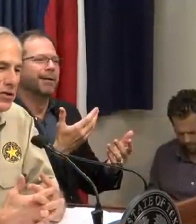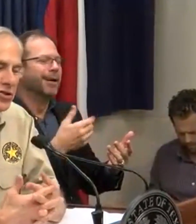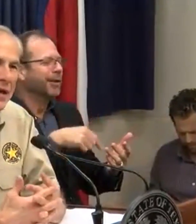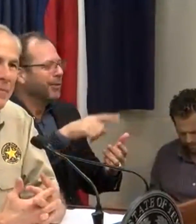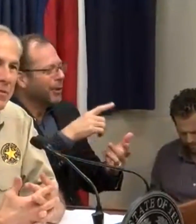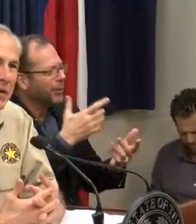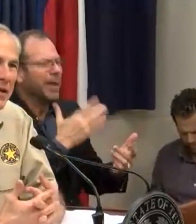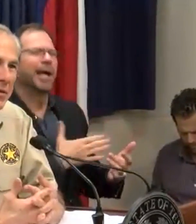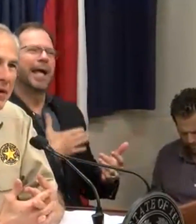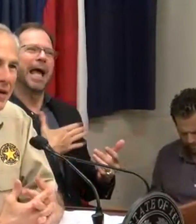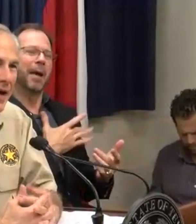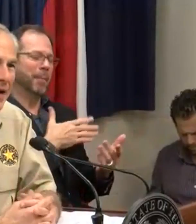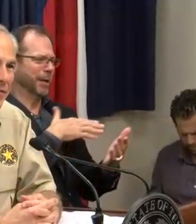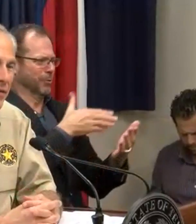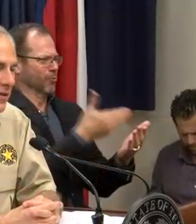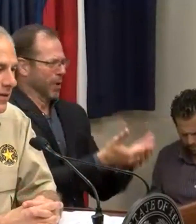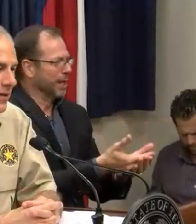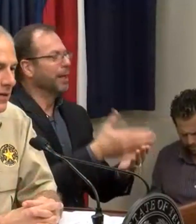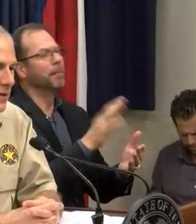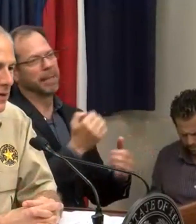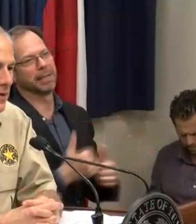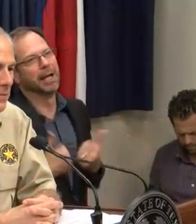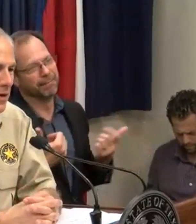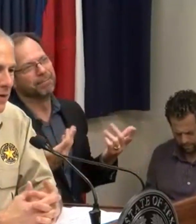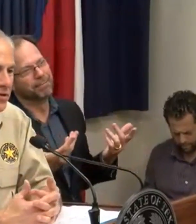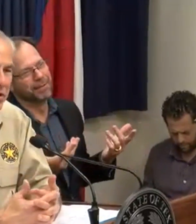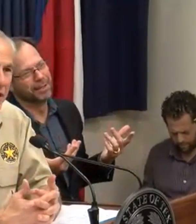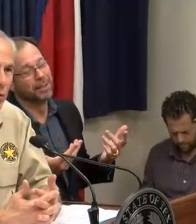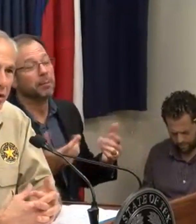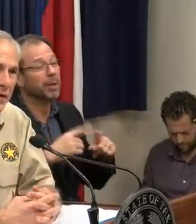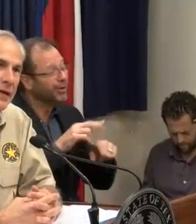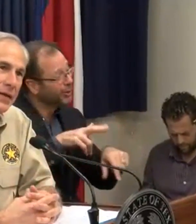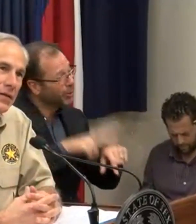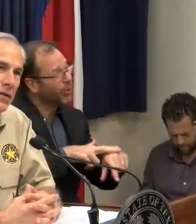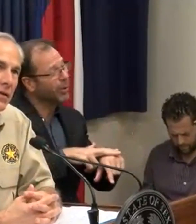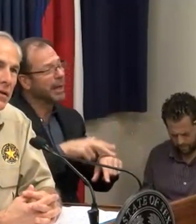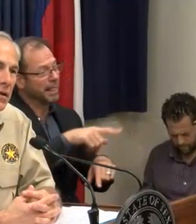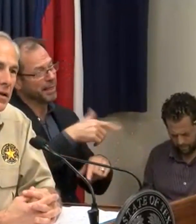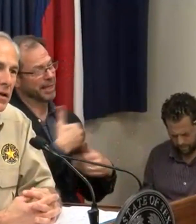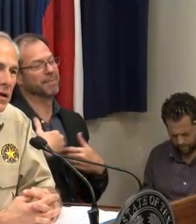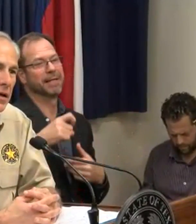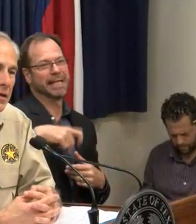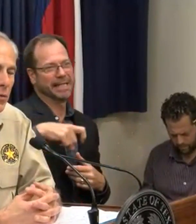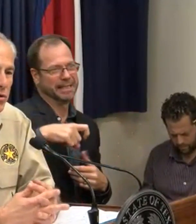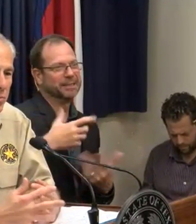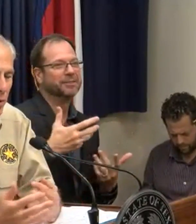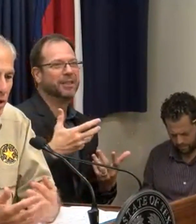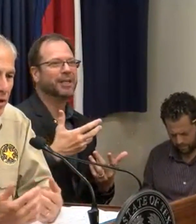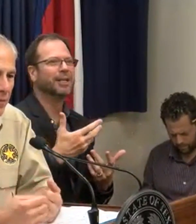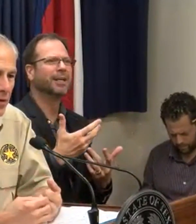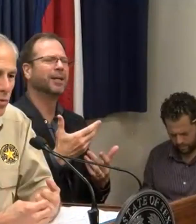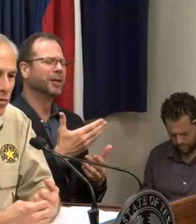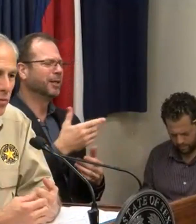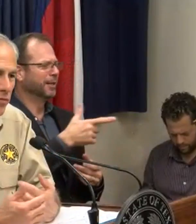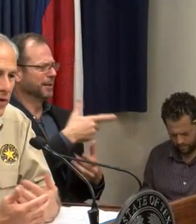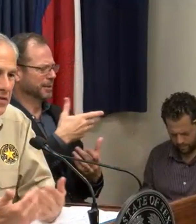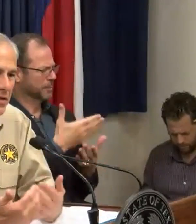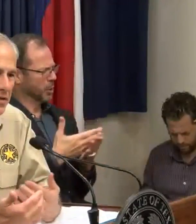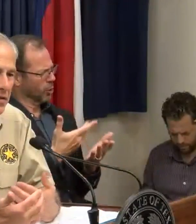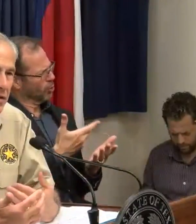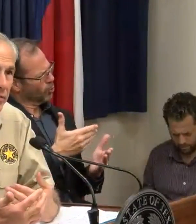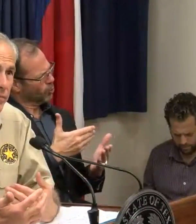just happy to be there and be alive. But obviously they were in need. There was a part of them that were